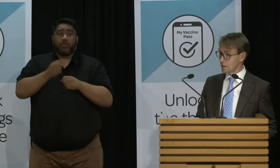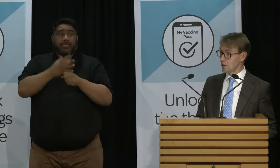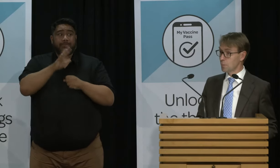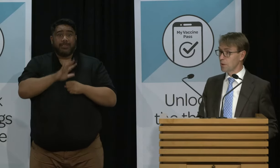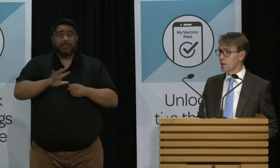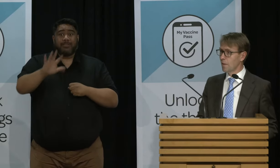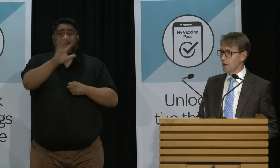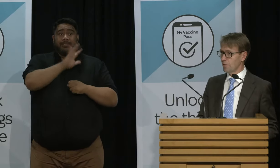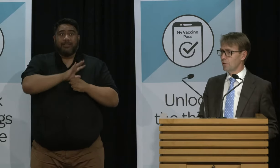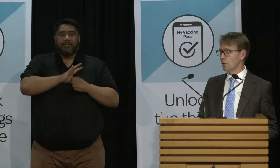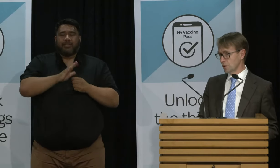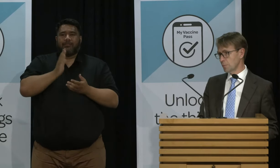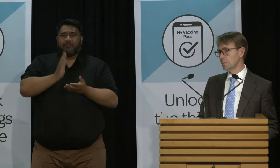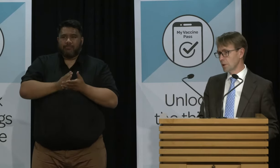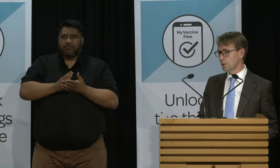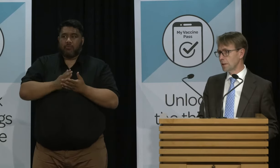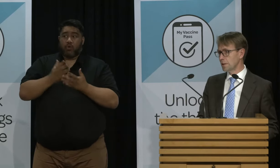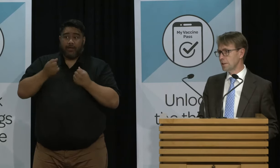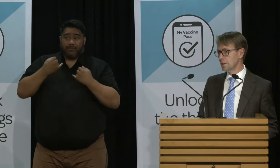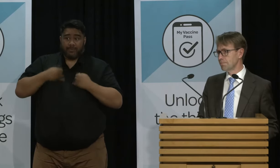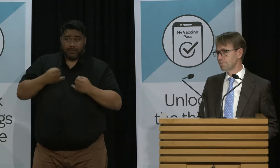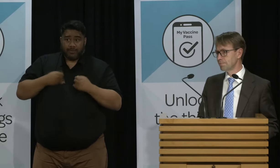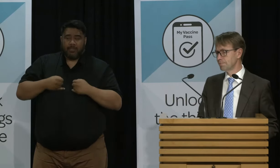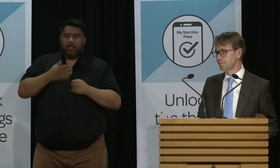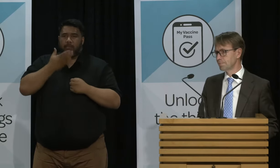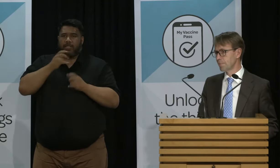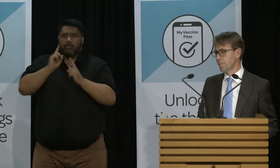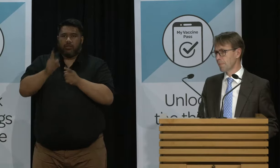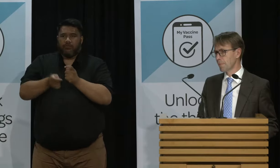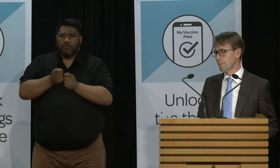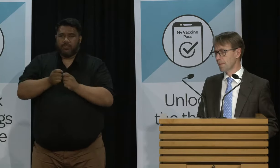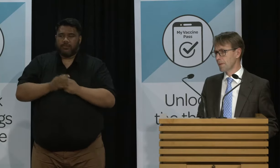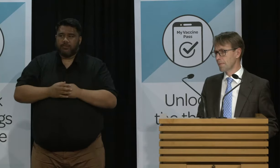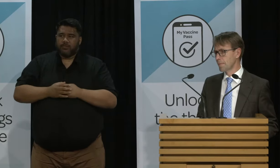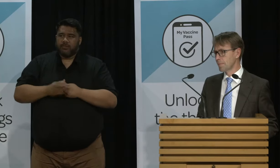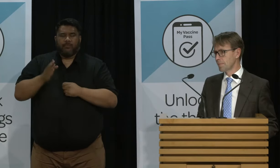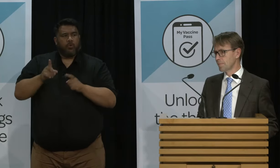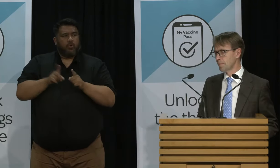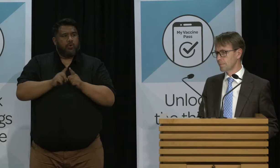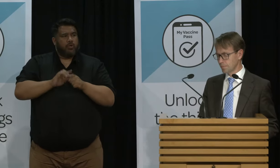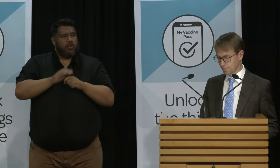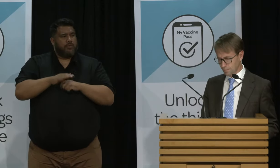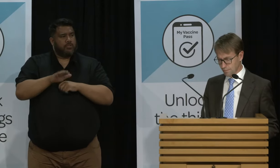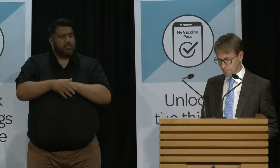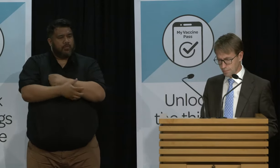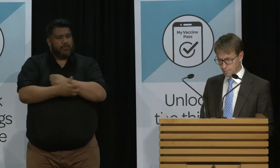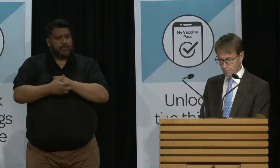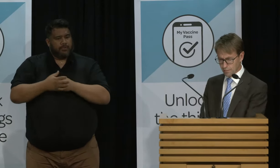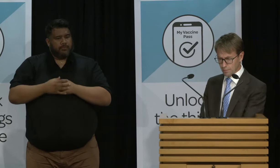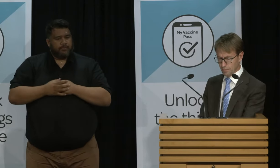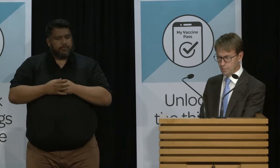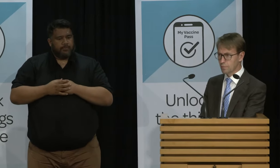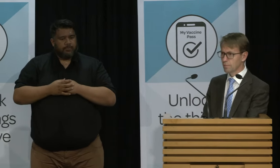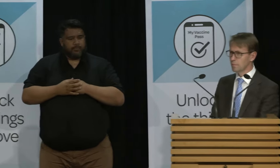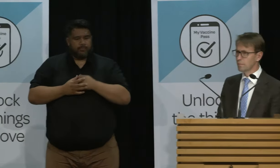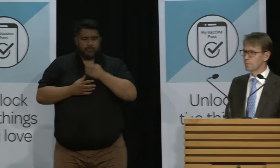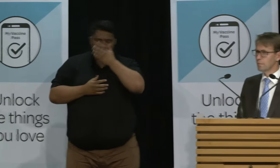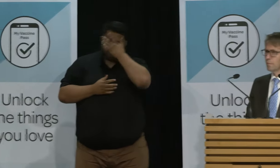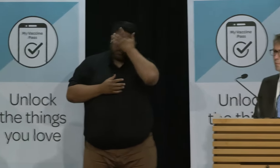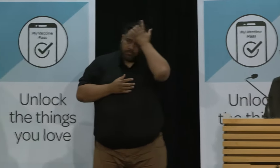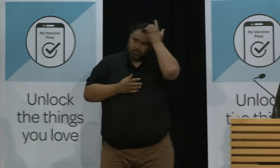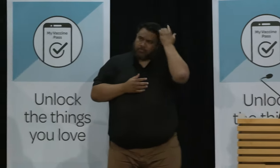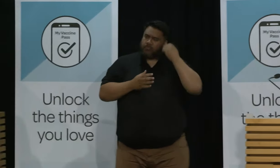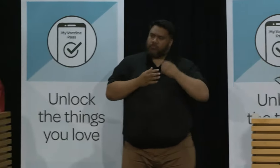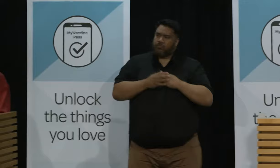iti especially in Gisborne if you've got symptoms go and get a test A couple of questions on child poverty you Prime Minister would you target more support